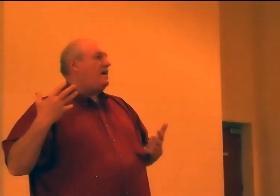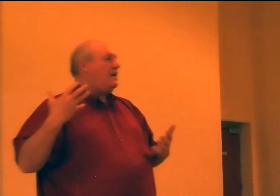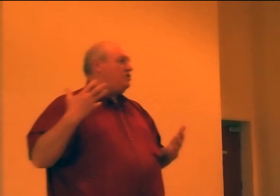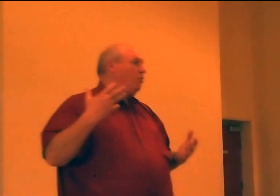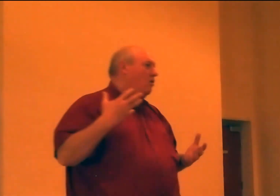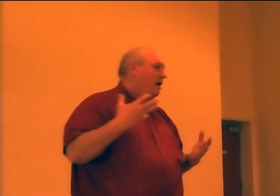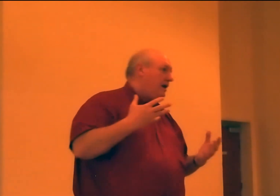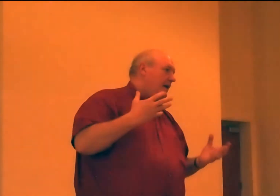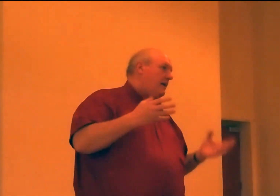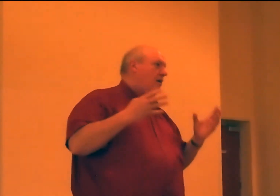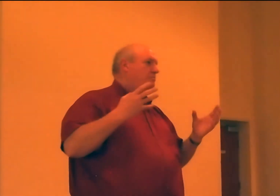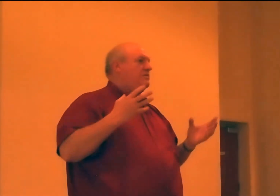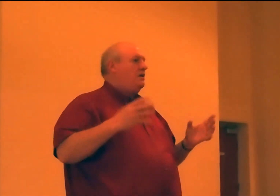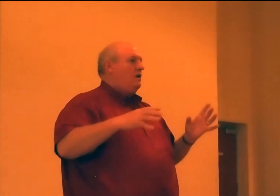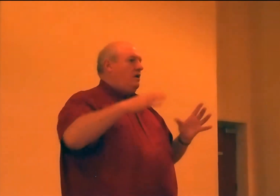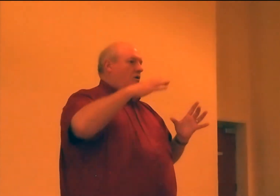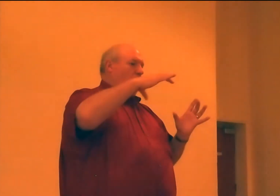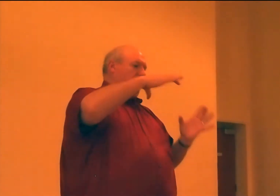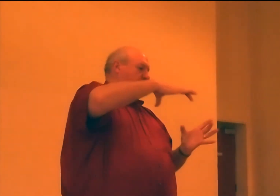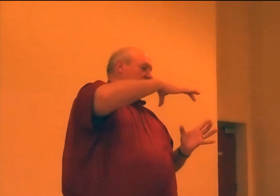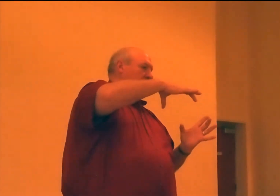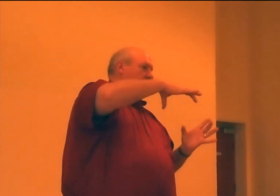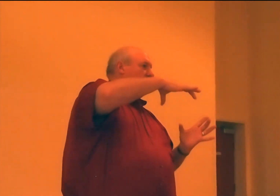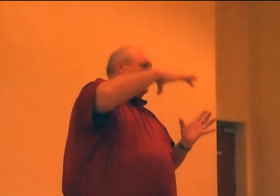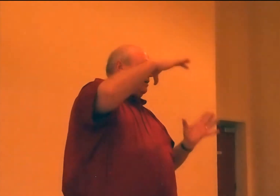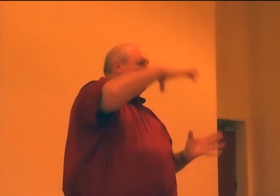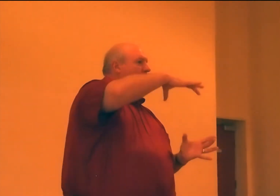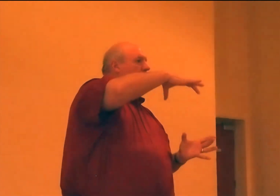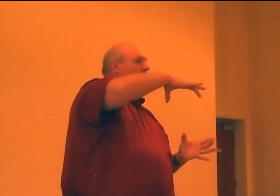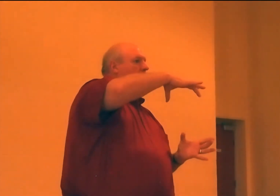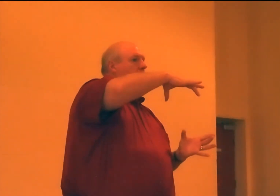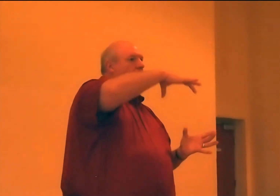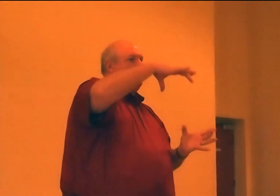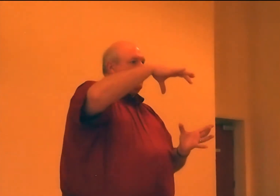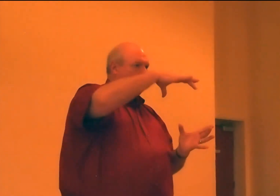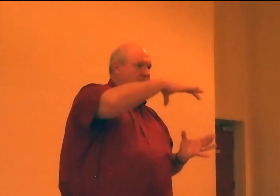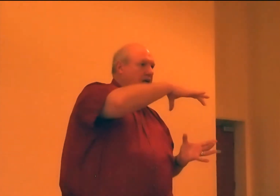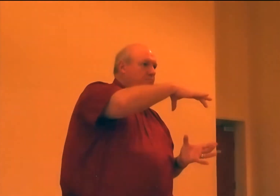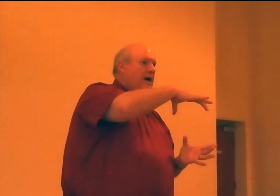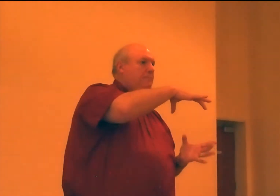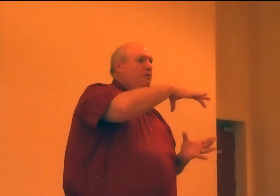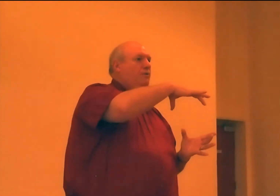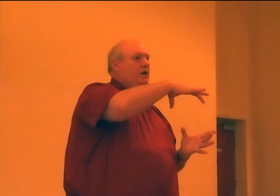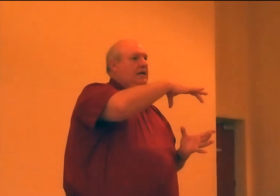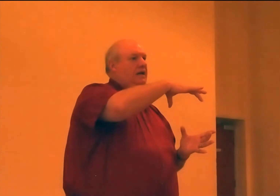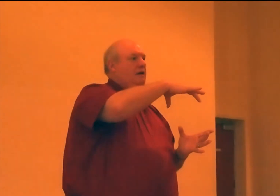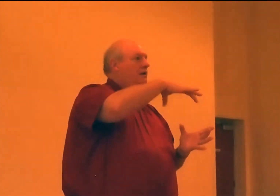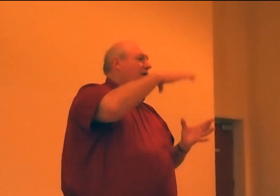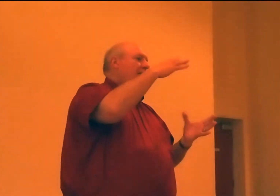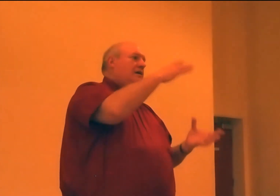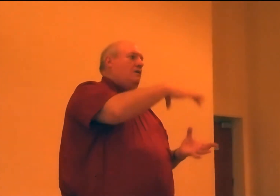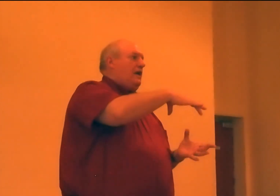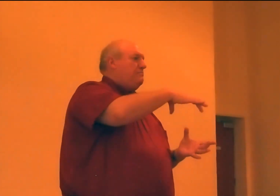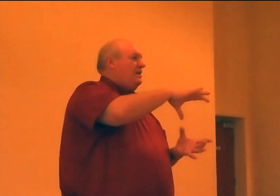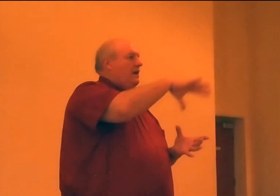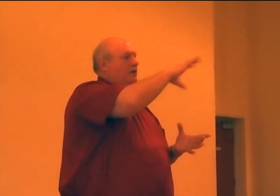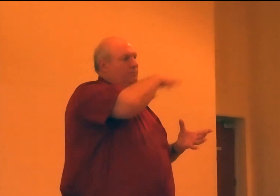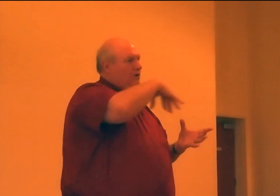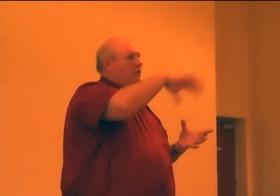size you want, and it comes with fittings that go right around whatever size pipe you're putting in. Clamps down, you put a